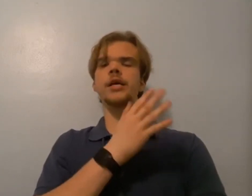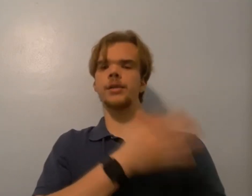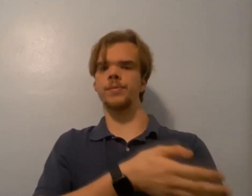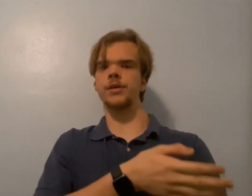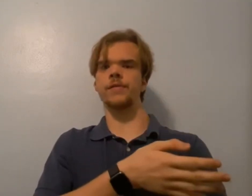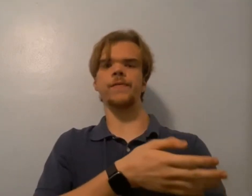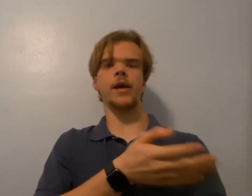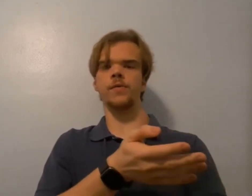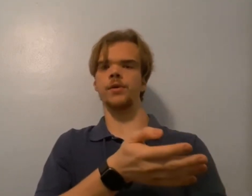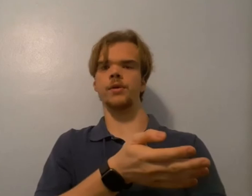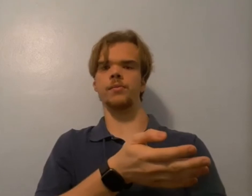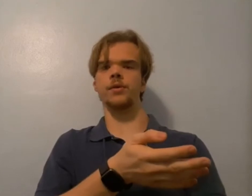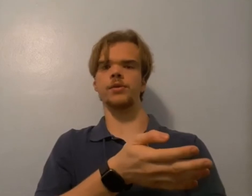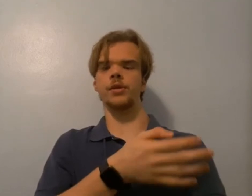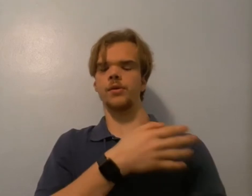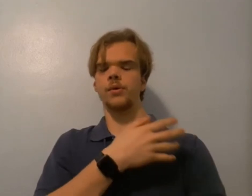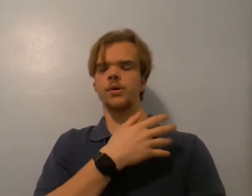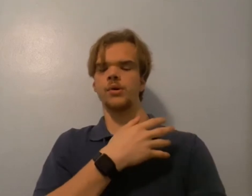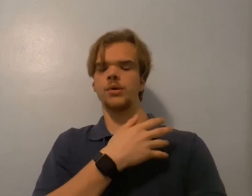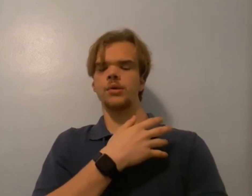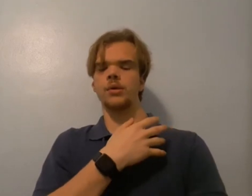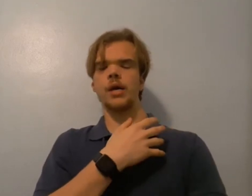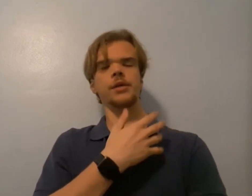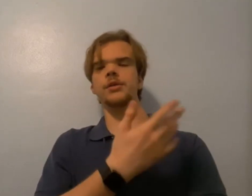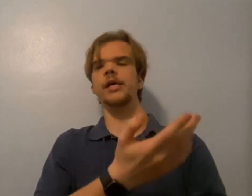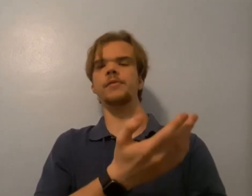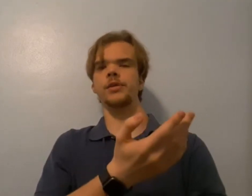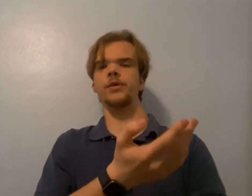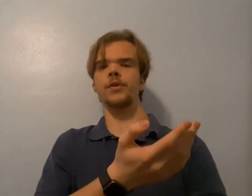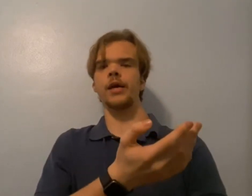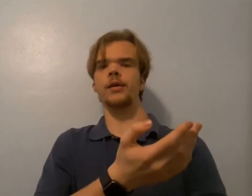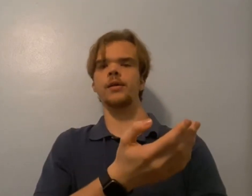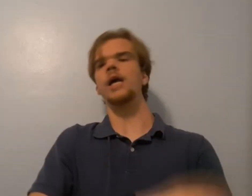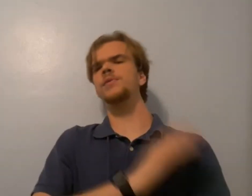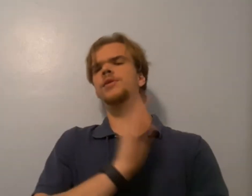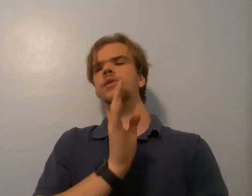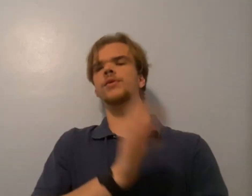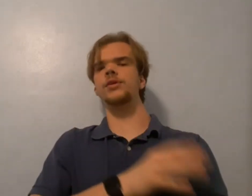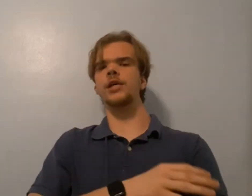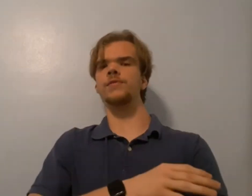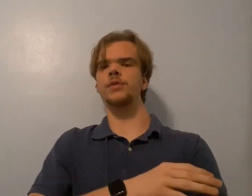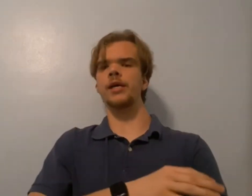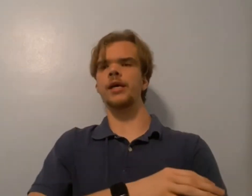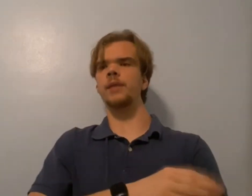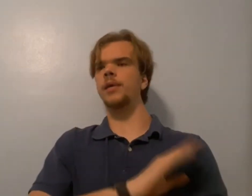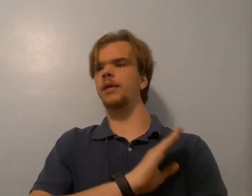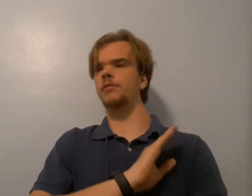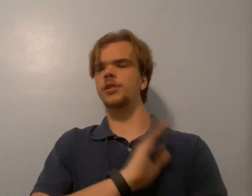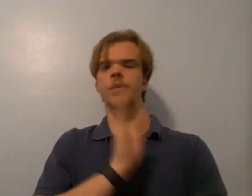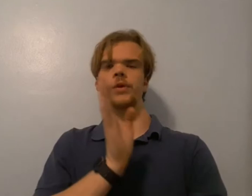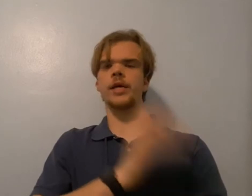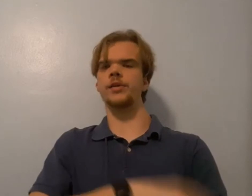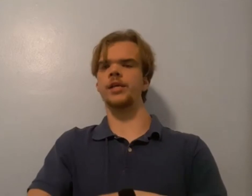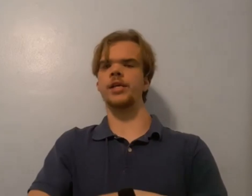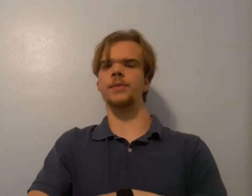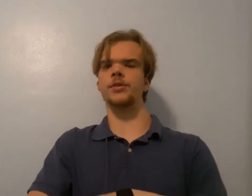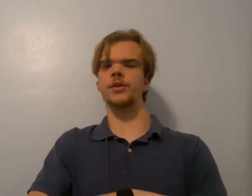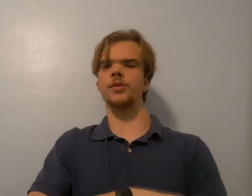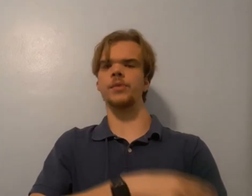yet to be found. So, I still have to do that. I'm still doing stuff with that. I'm not slowing down anytime soon,